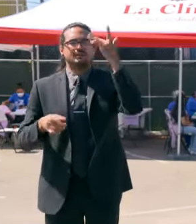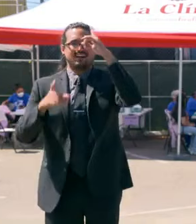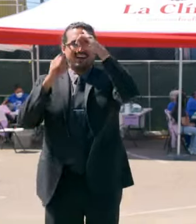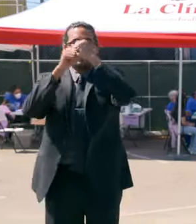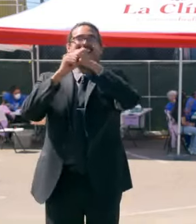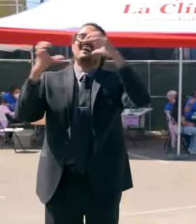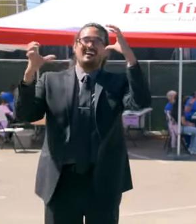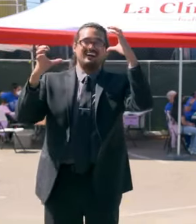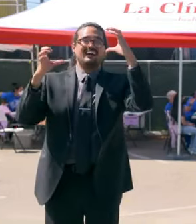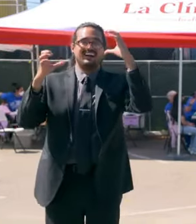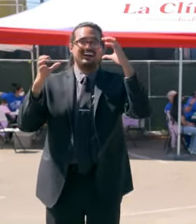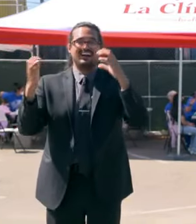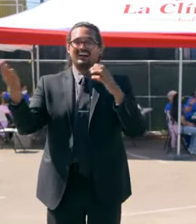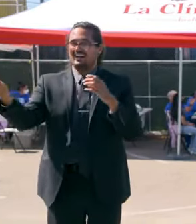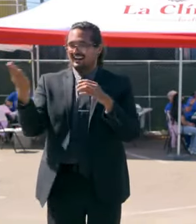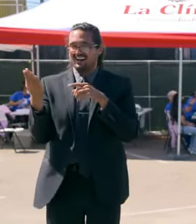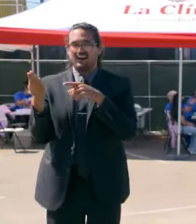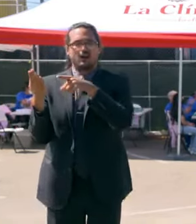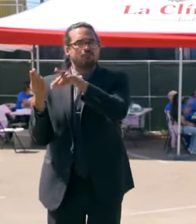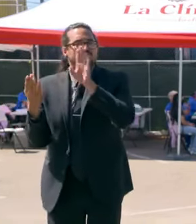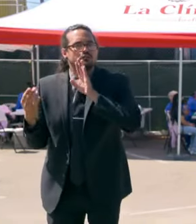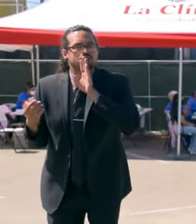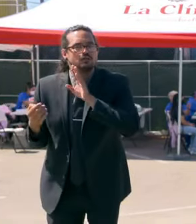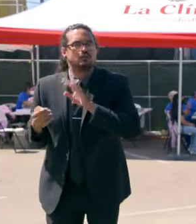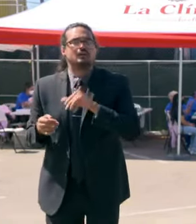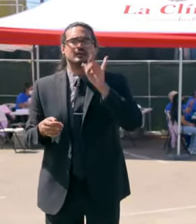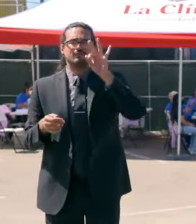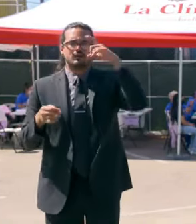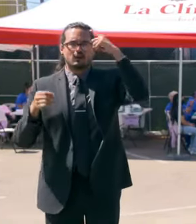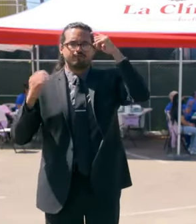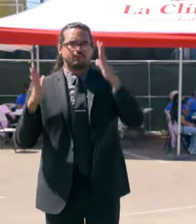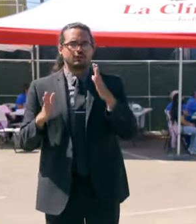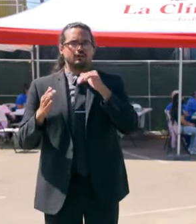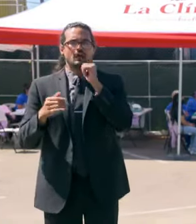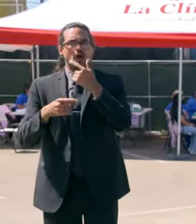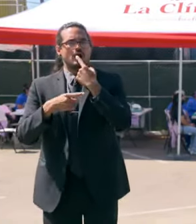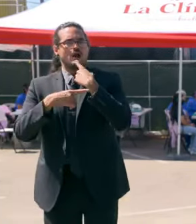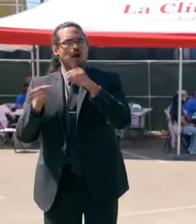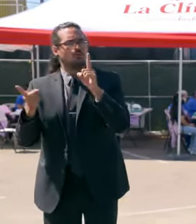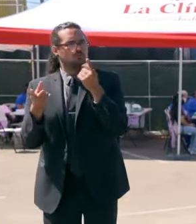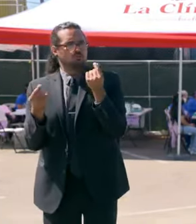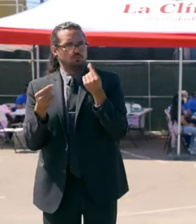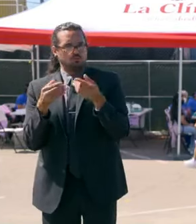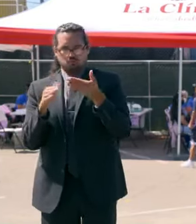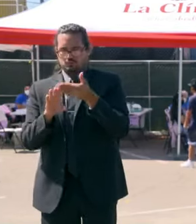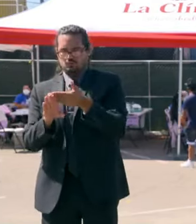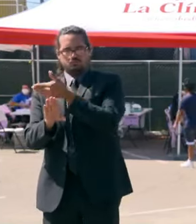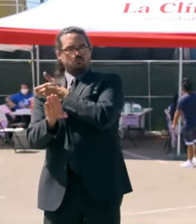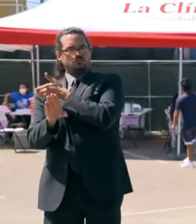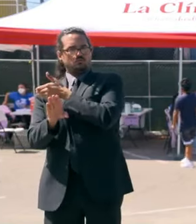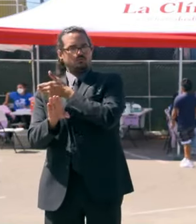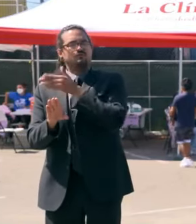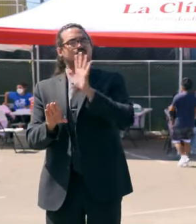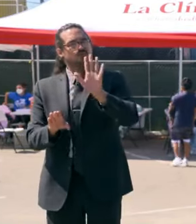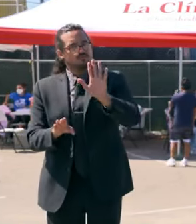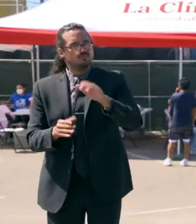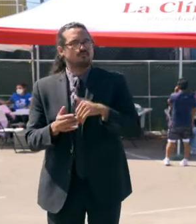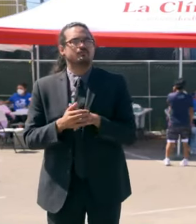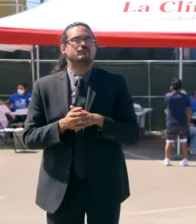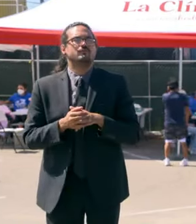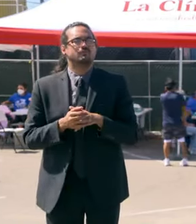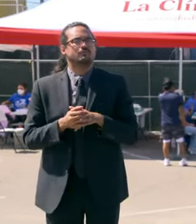details of what he or she tends to do a month in advance of doing so. But I'm also mindful that